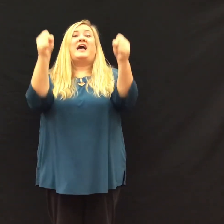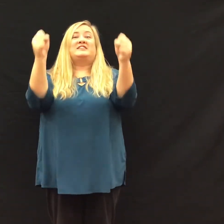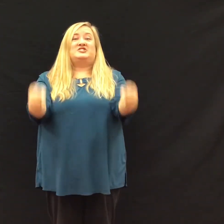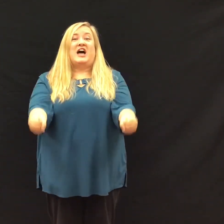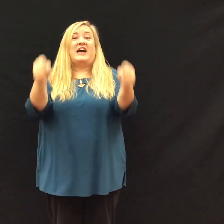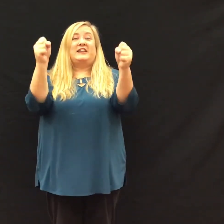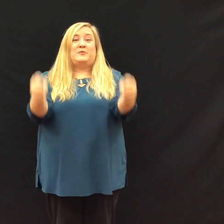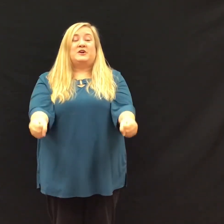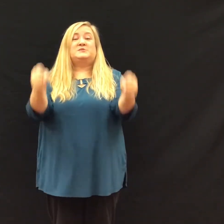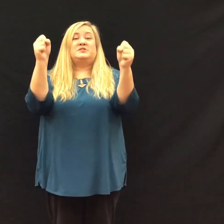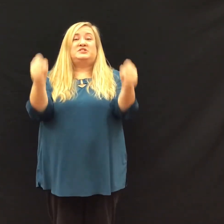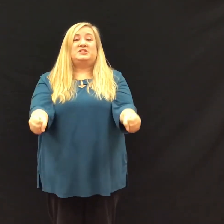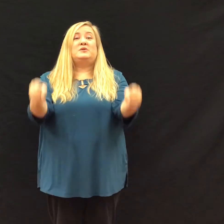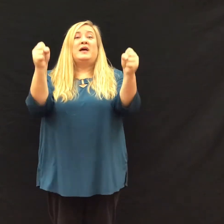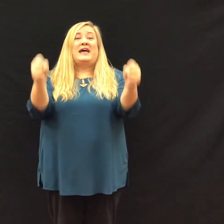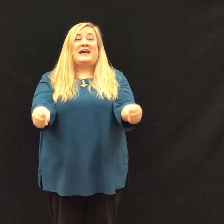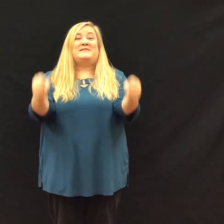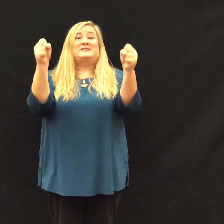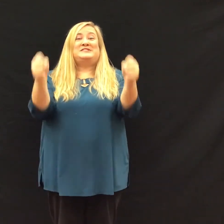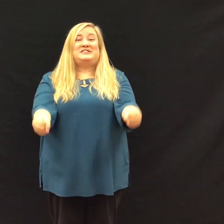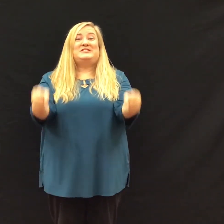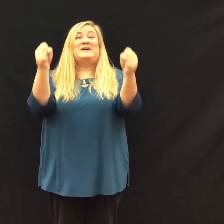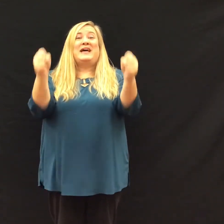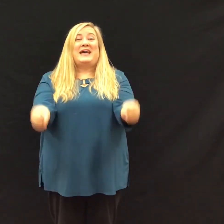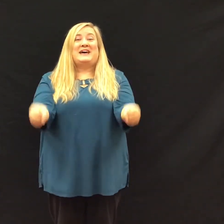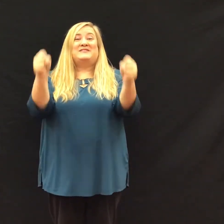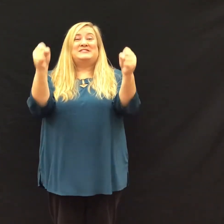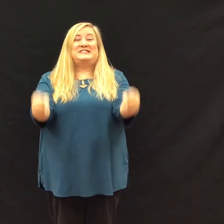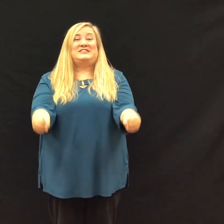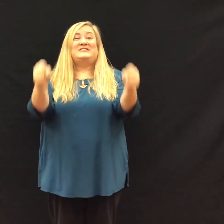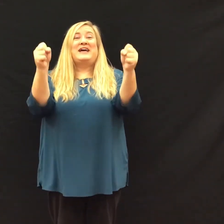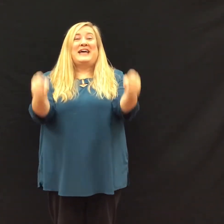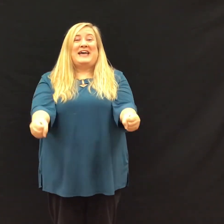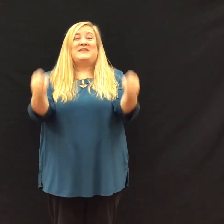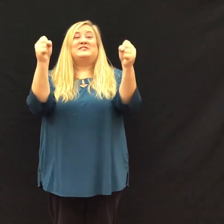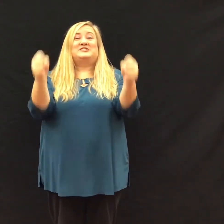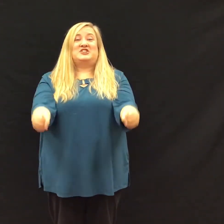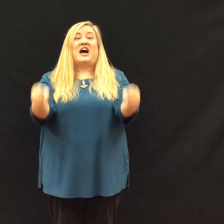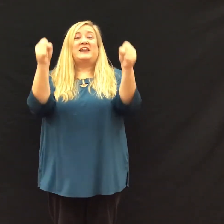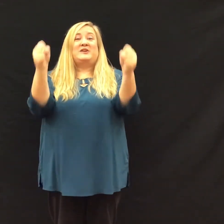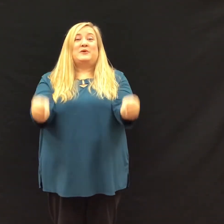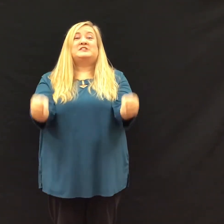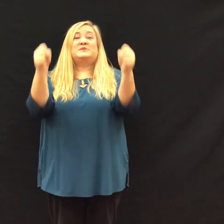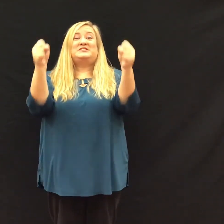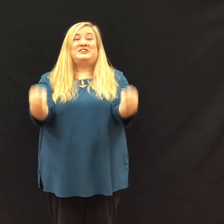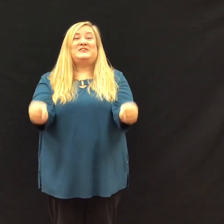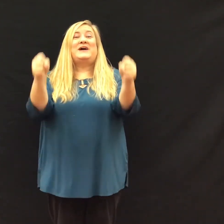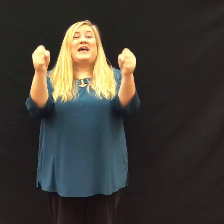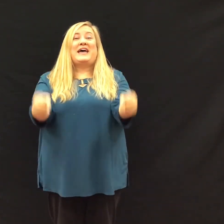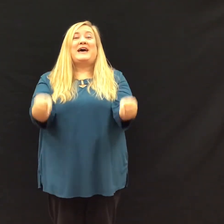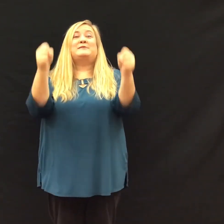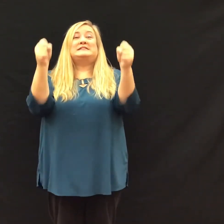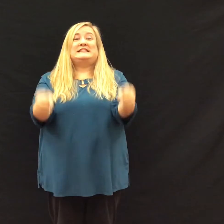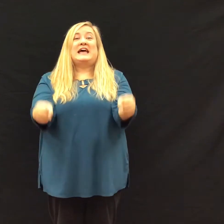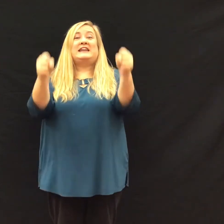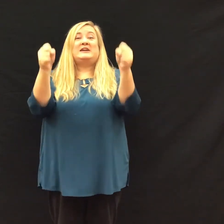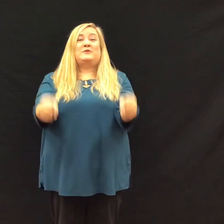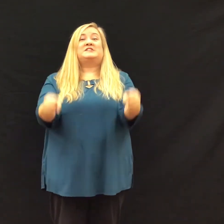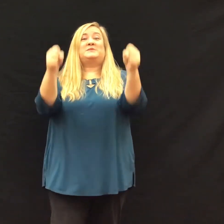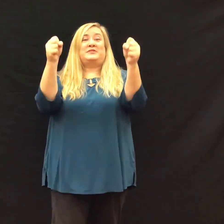Johnny works with two hammers, two hammers, two hammers. Johnny works with two hammers. Then he works with